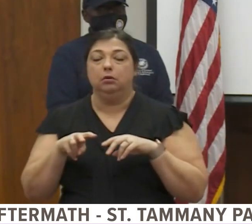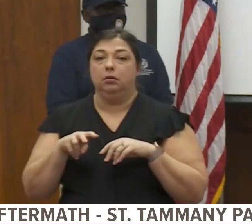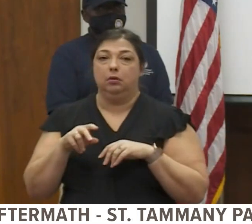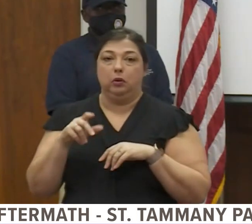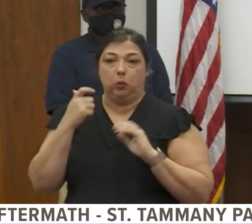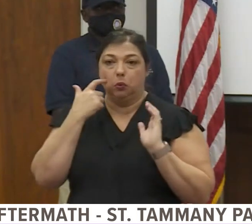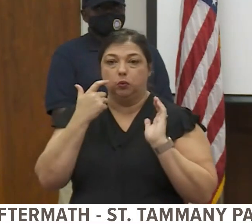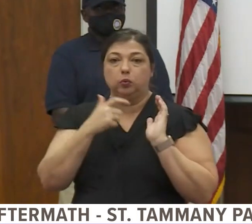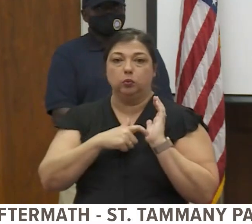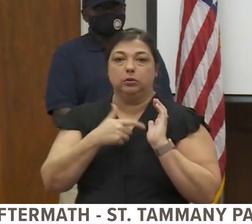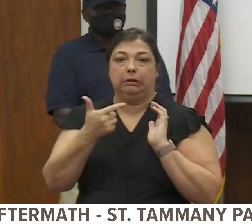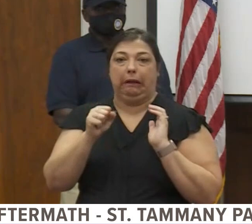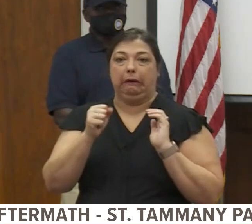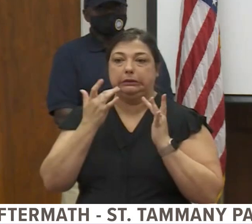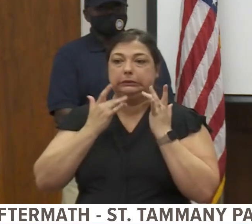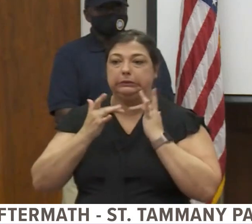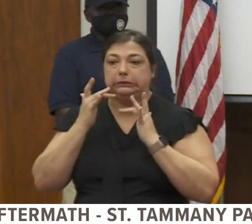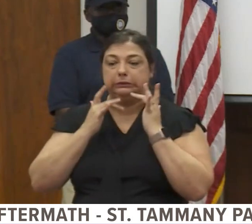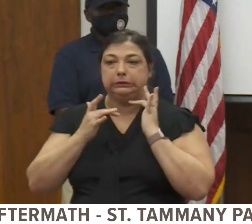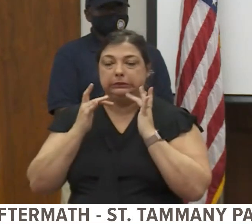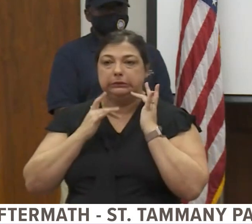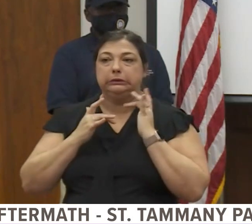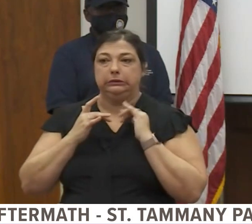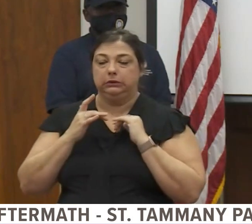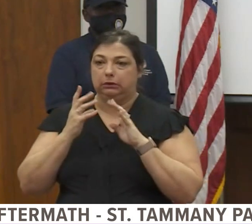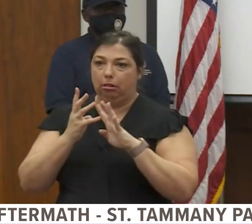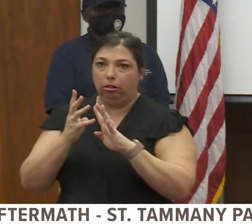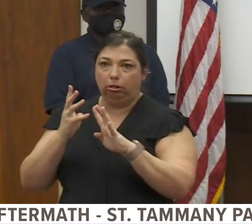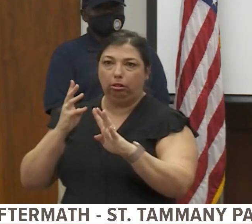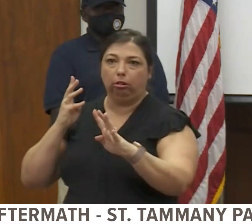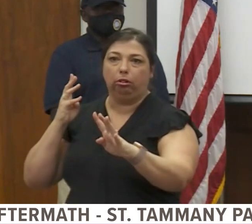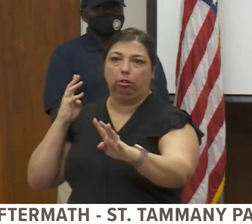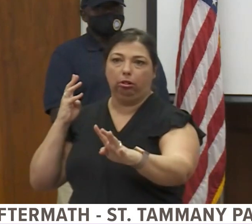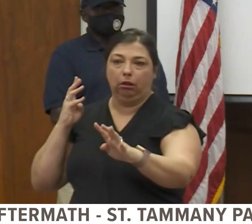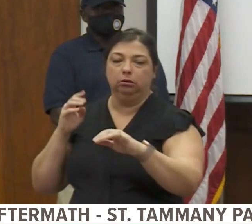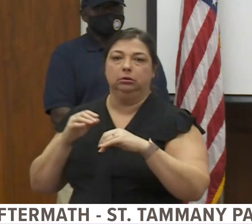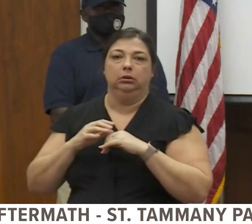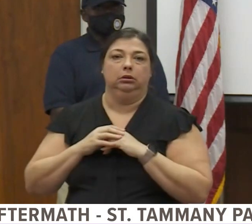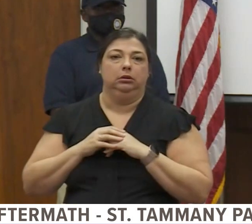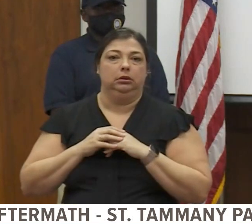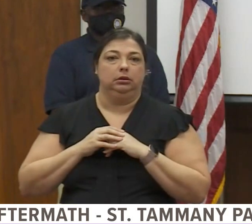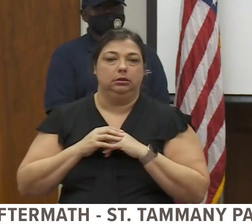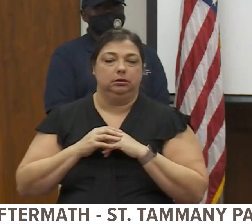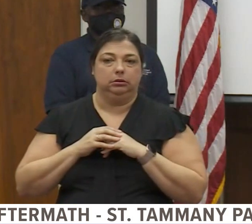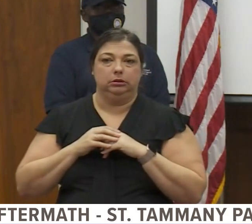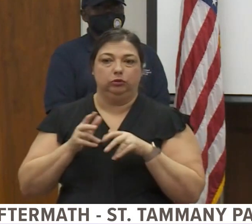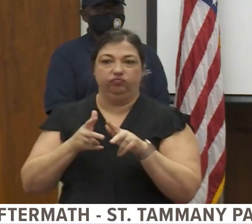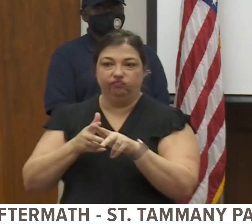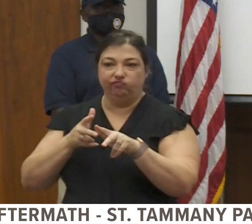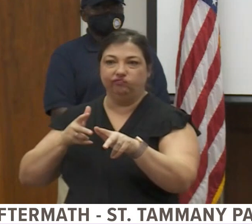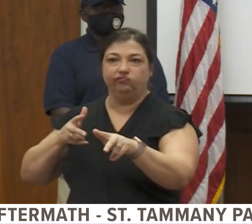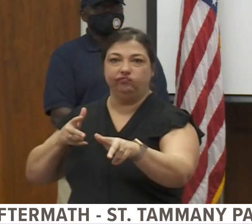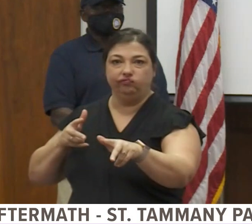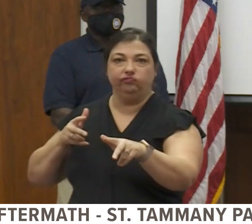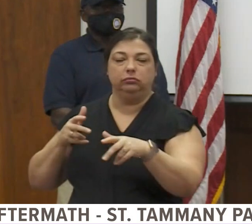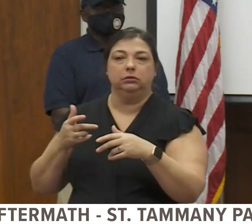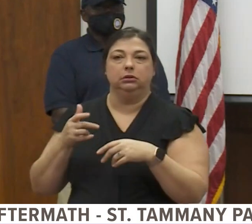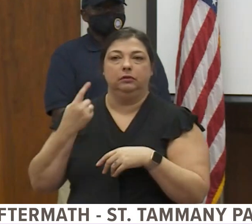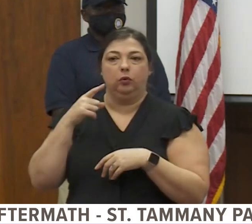witnessed the long lines, the long lines of the service stations,